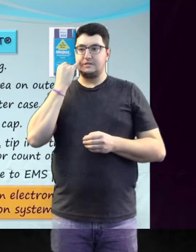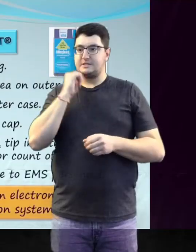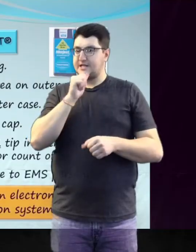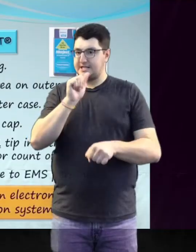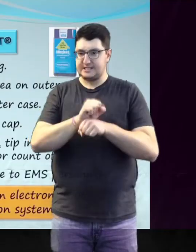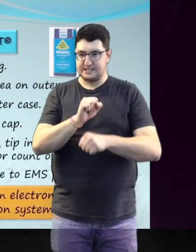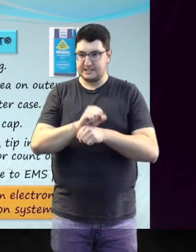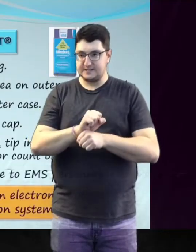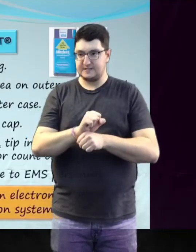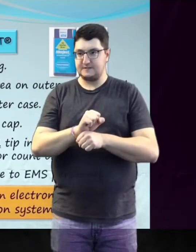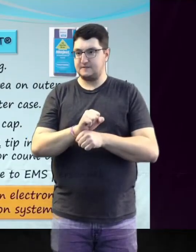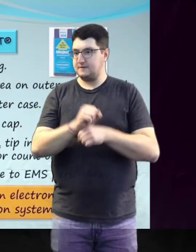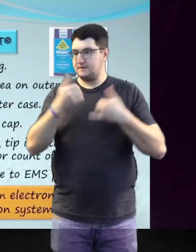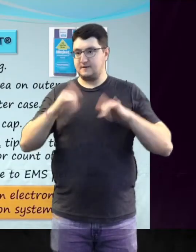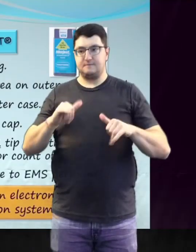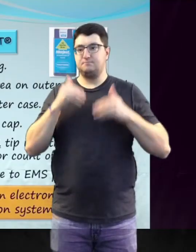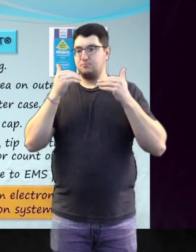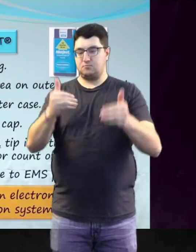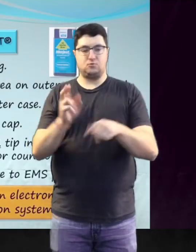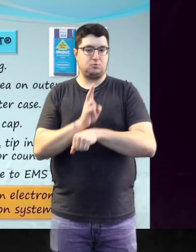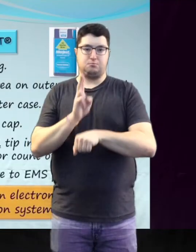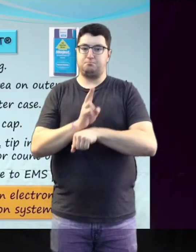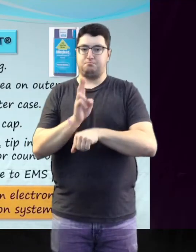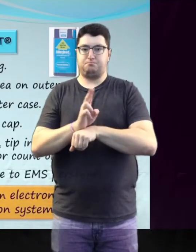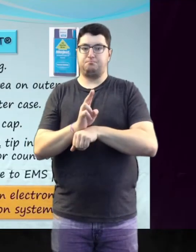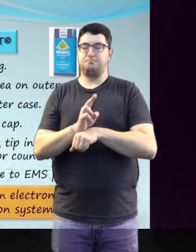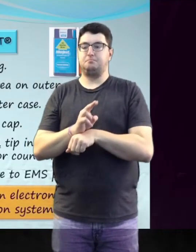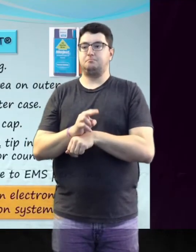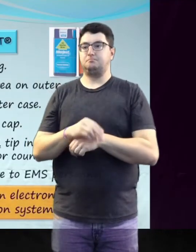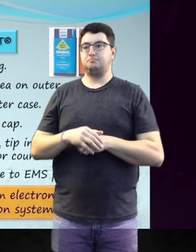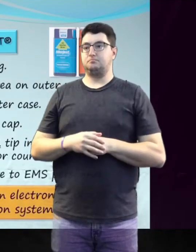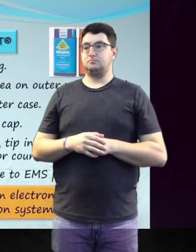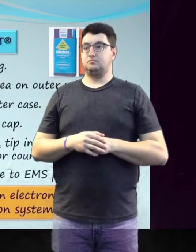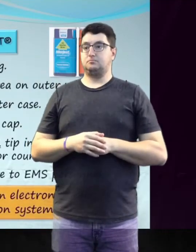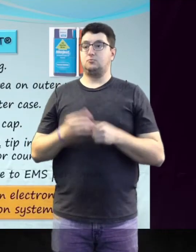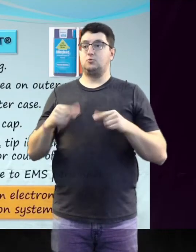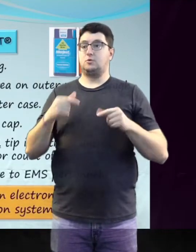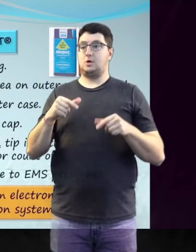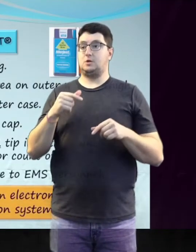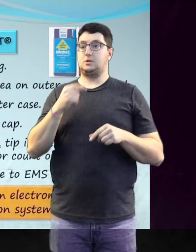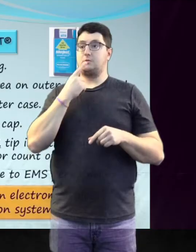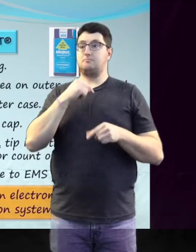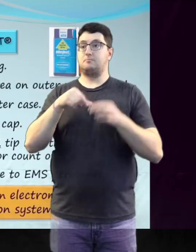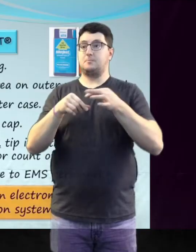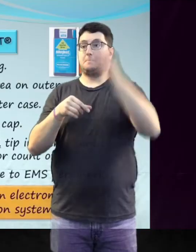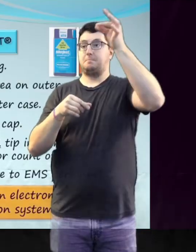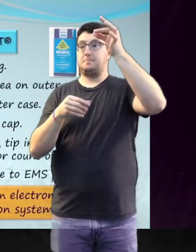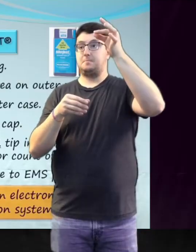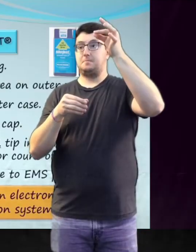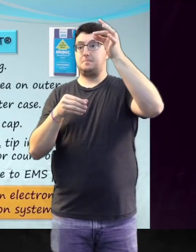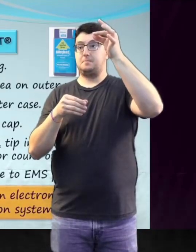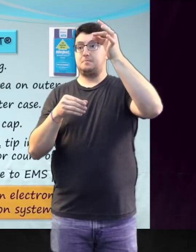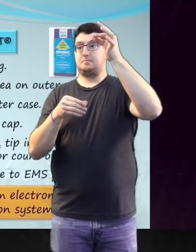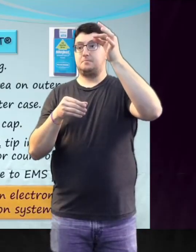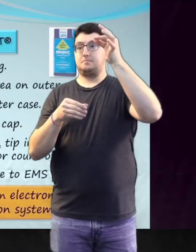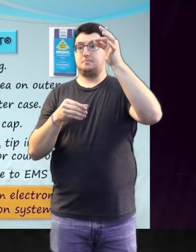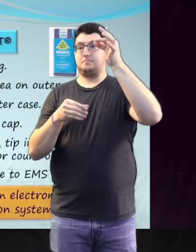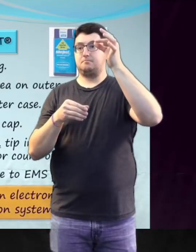If the voice instruction does not work, it may still be used. When the red safety cap is removed,